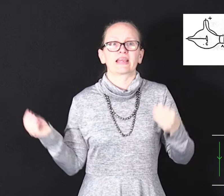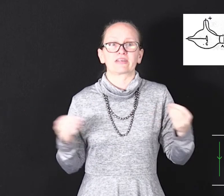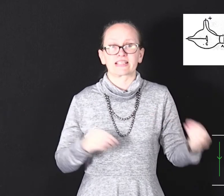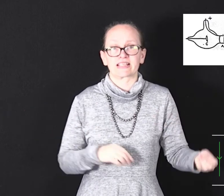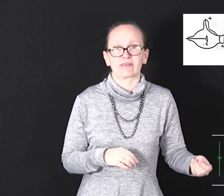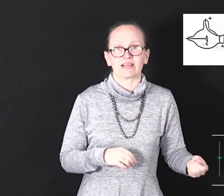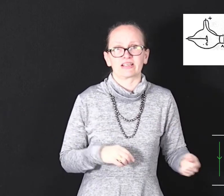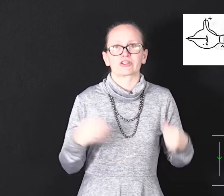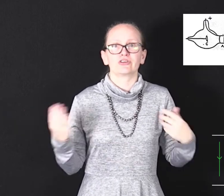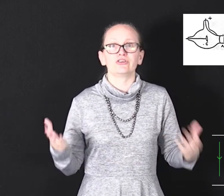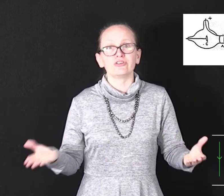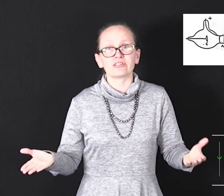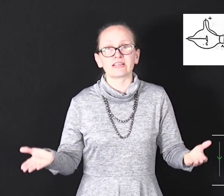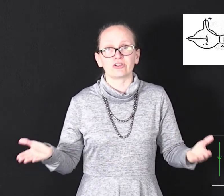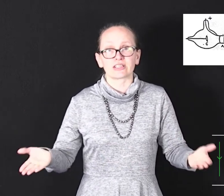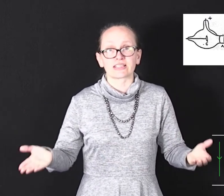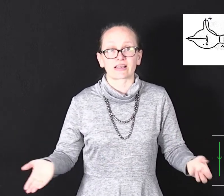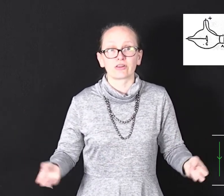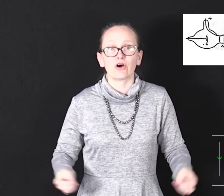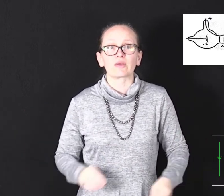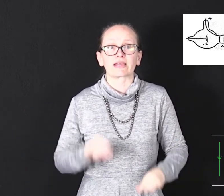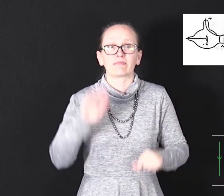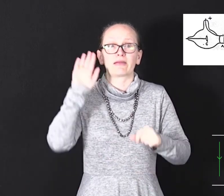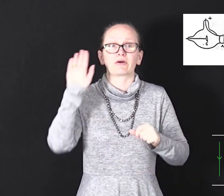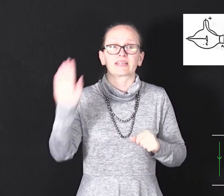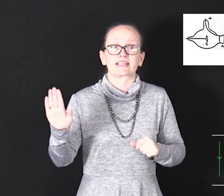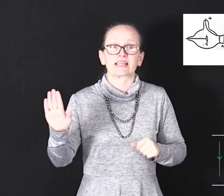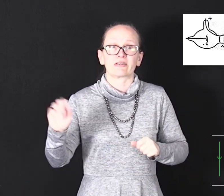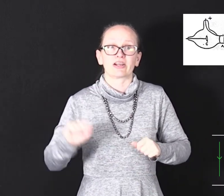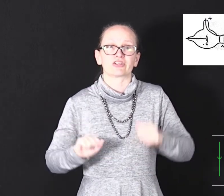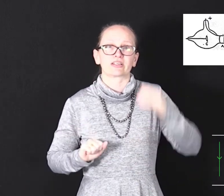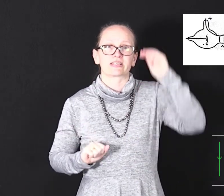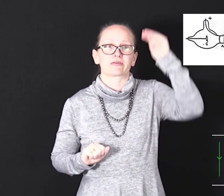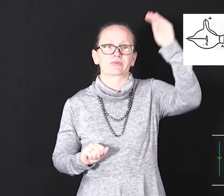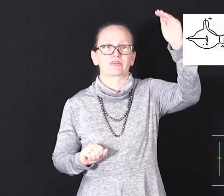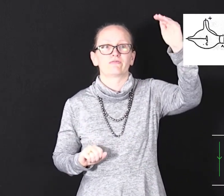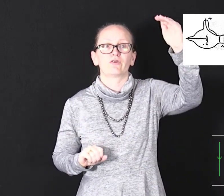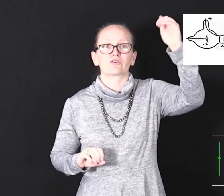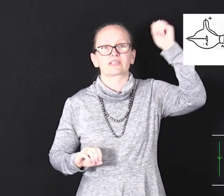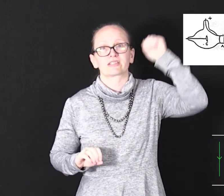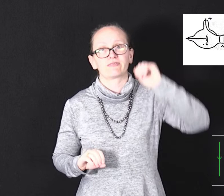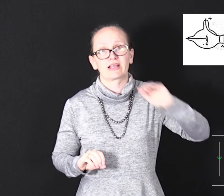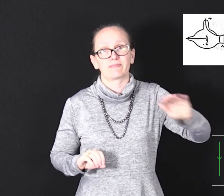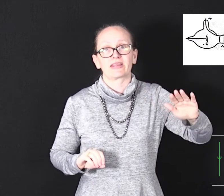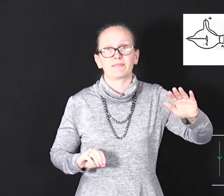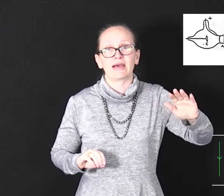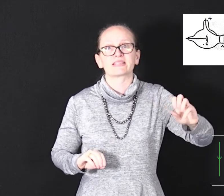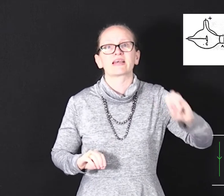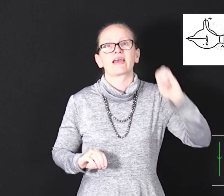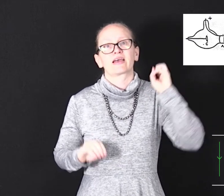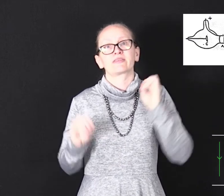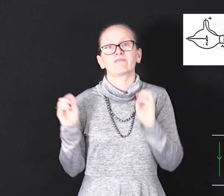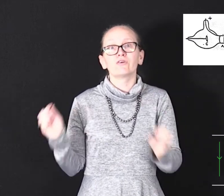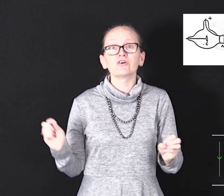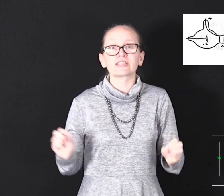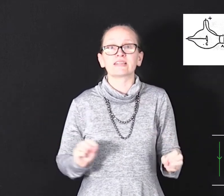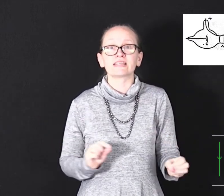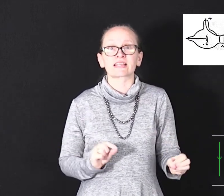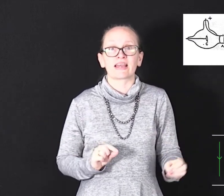are accelerating. So using Newton's second law we can write well the acceleration is equal to the force divided by the mass. And the force in this case